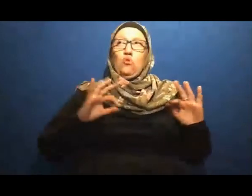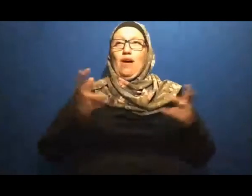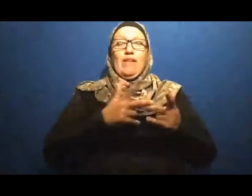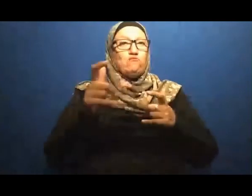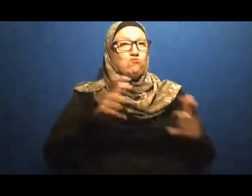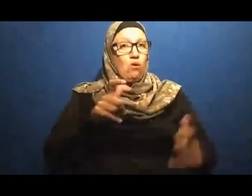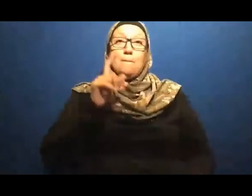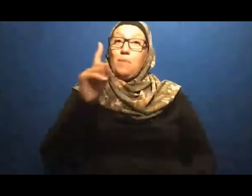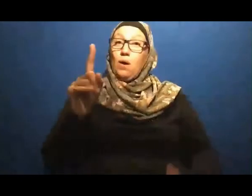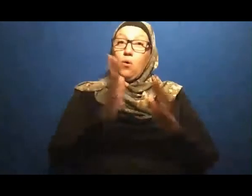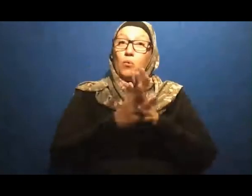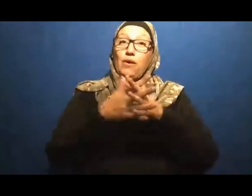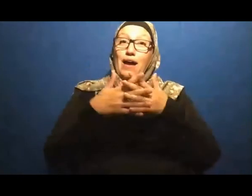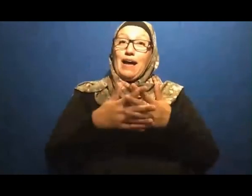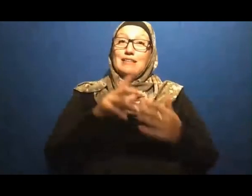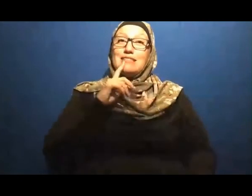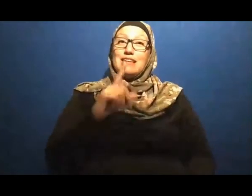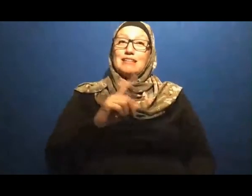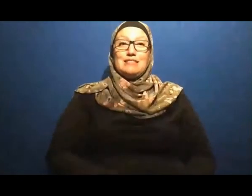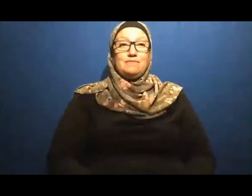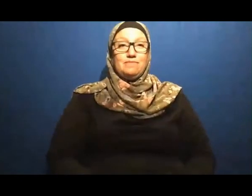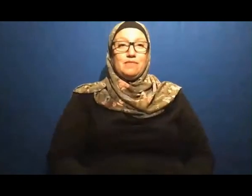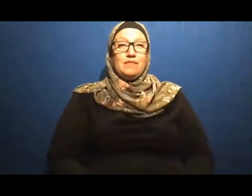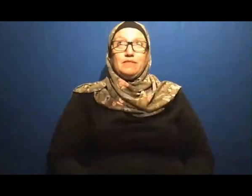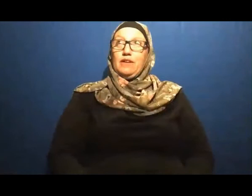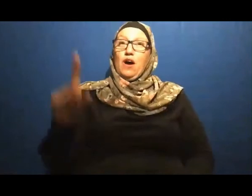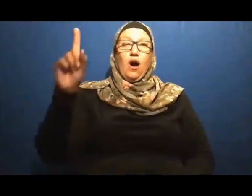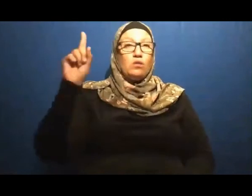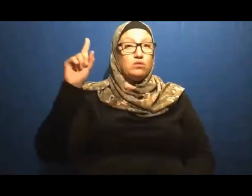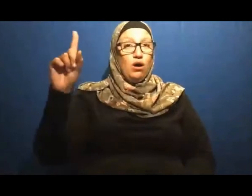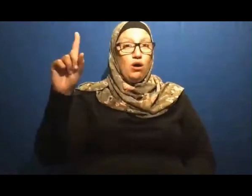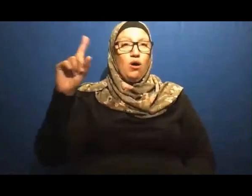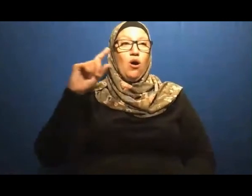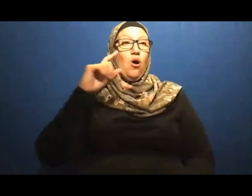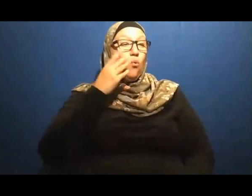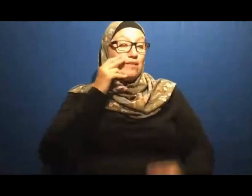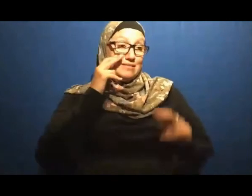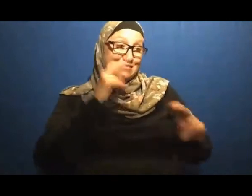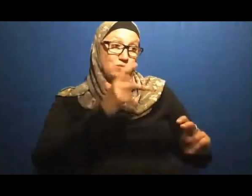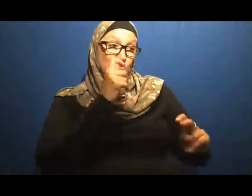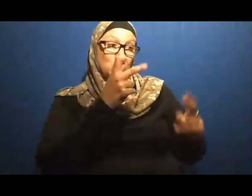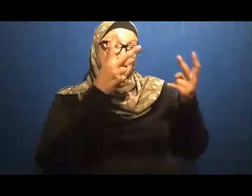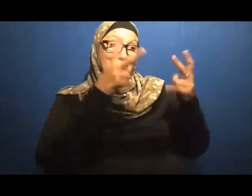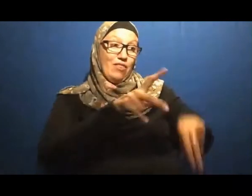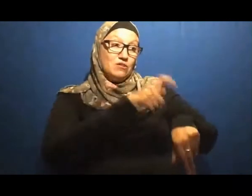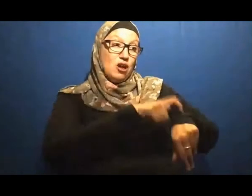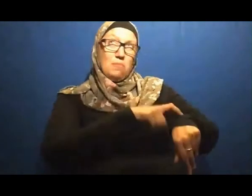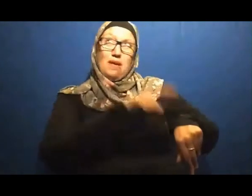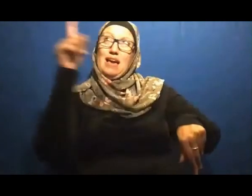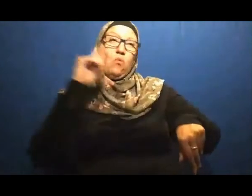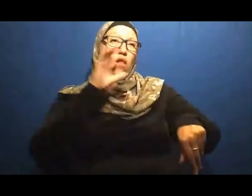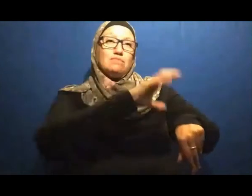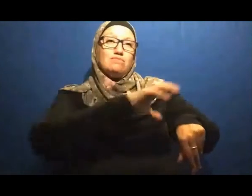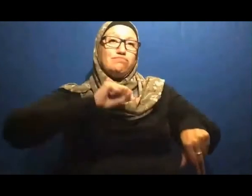It is Allah It is God Who collects the souls At the time of their death In other words It is God Who is causing